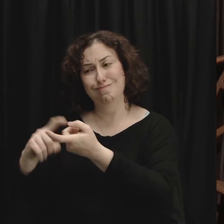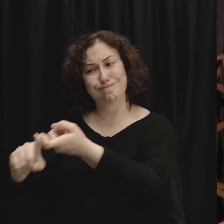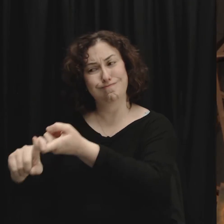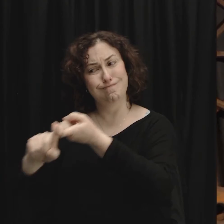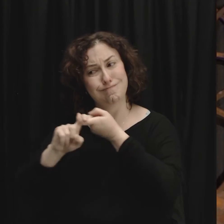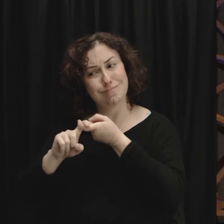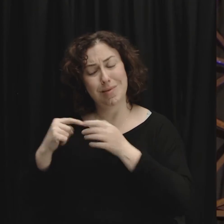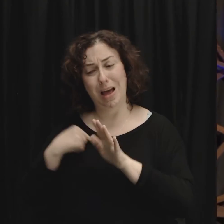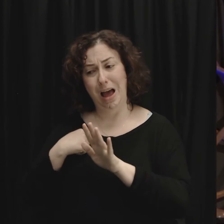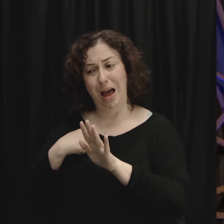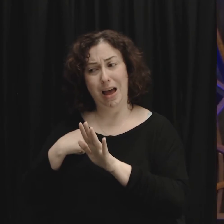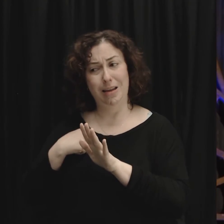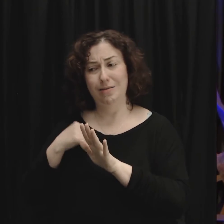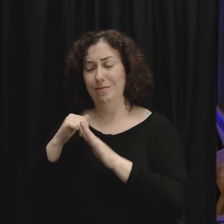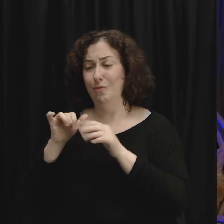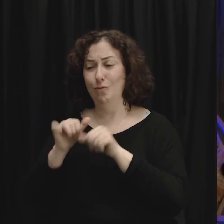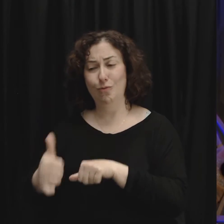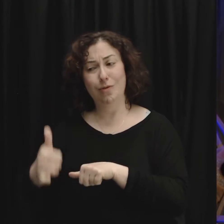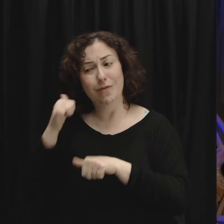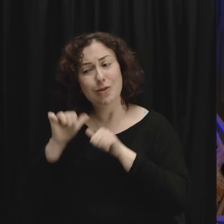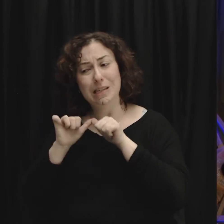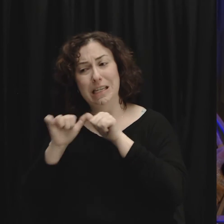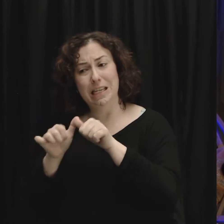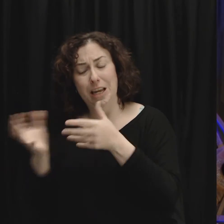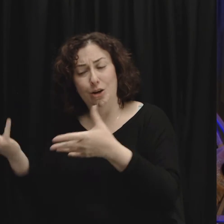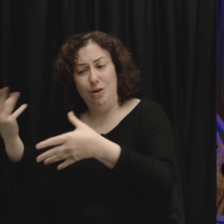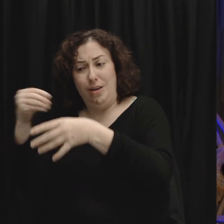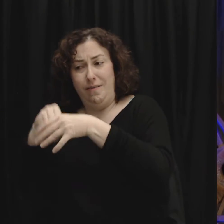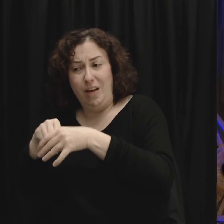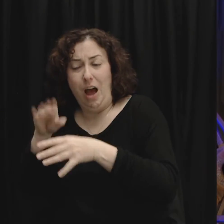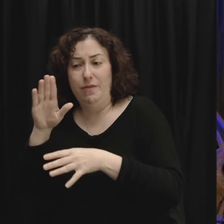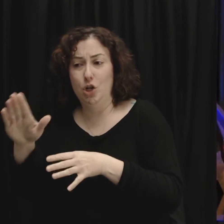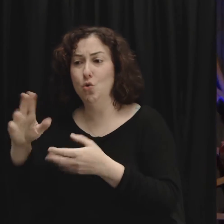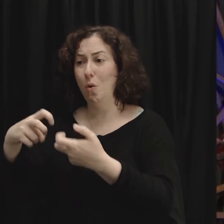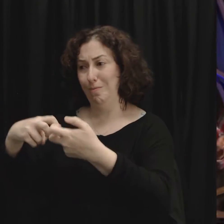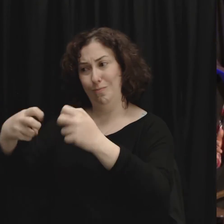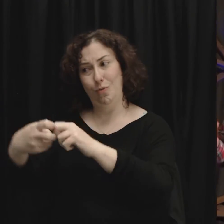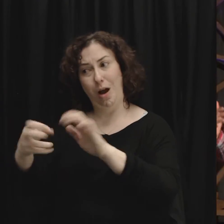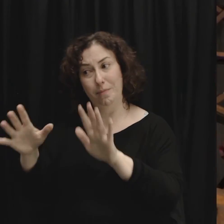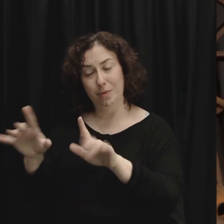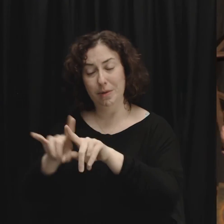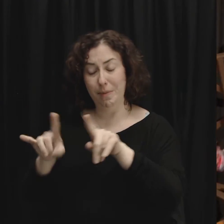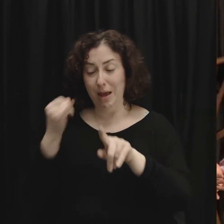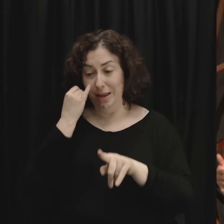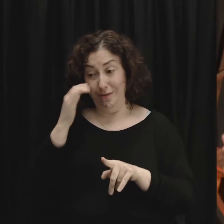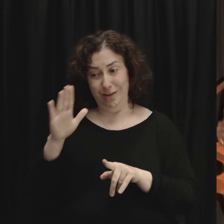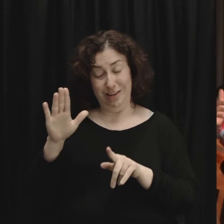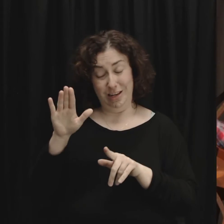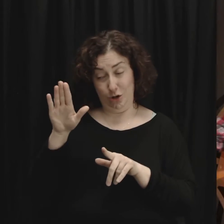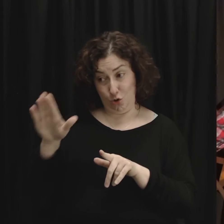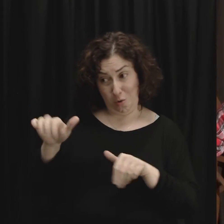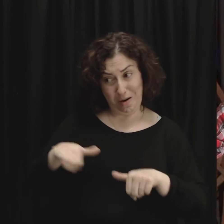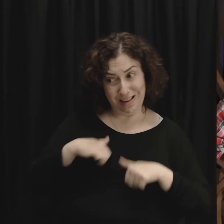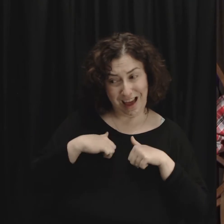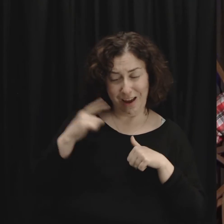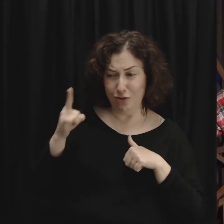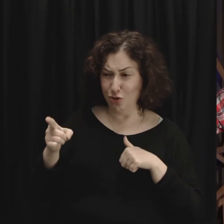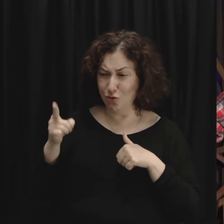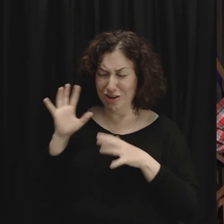stepping back into your drama but listen if there's something about your life that you are just drawn to their drama and the circus